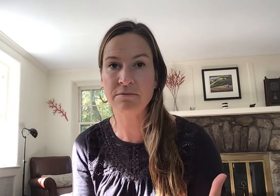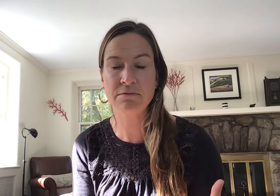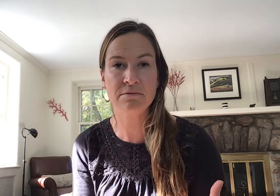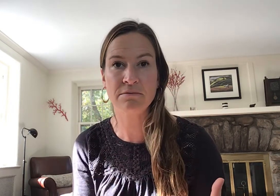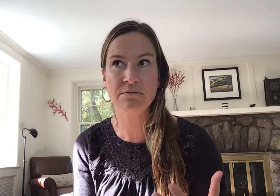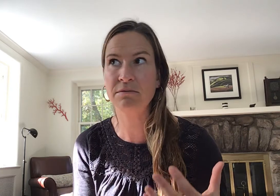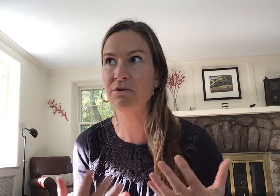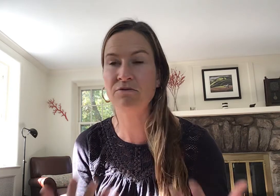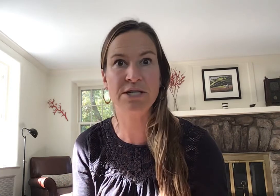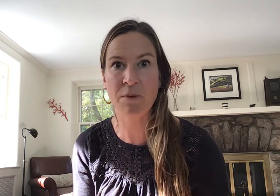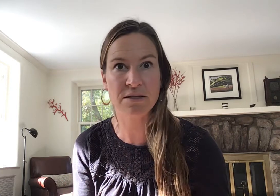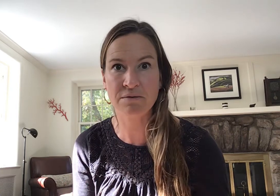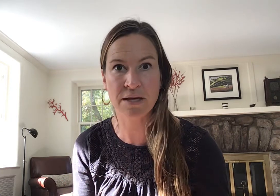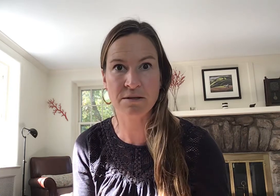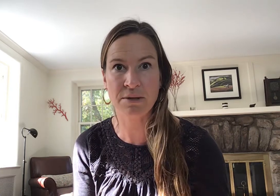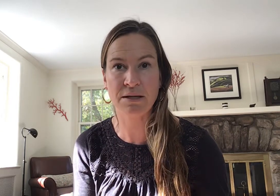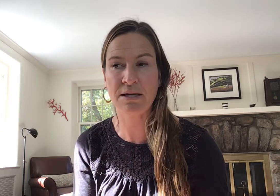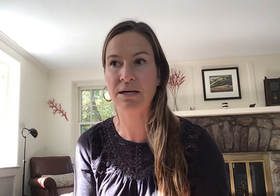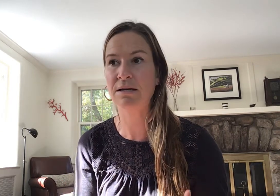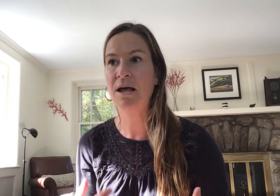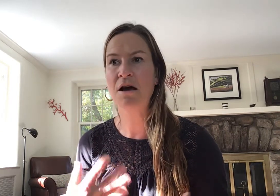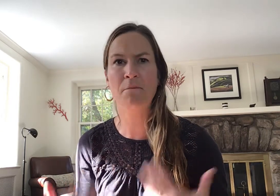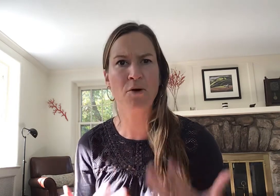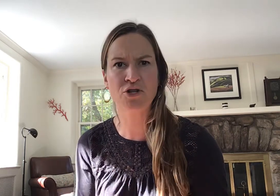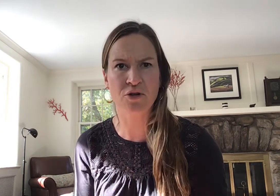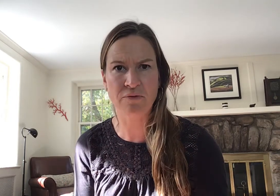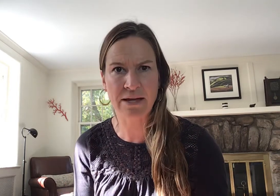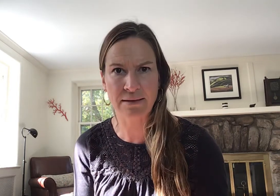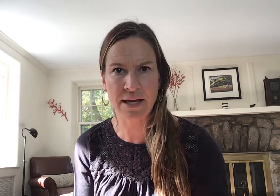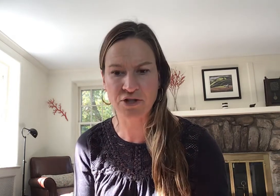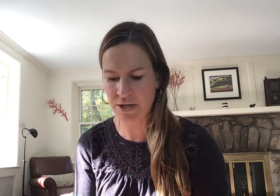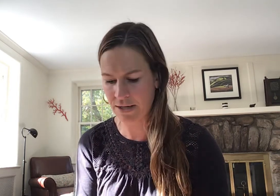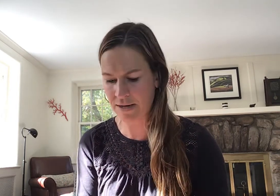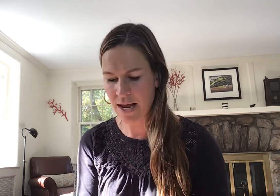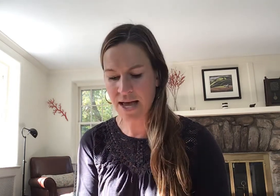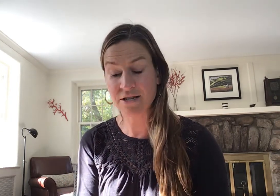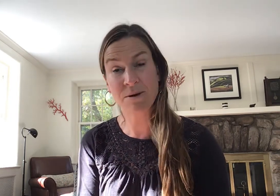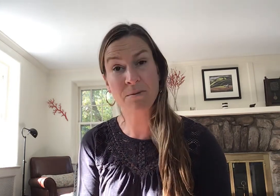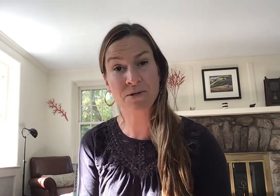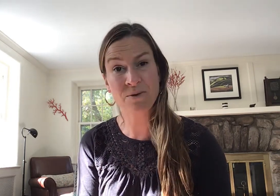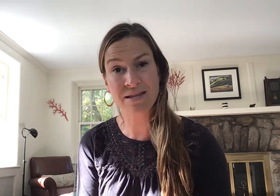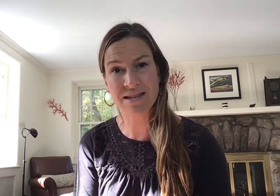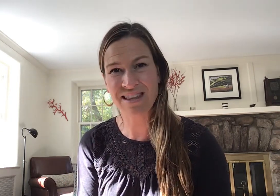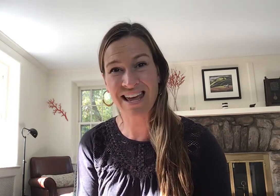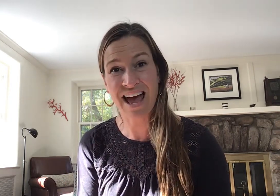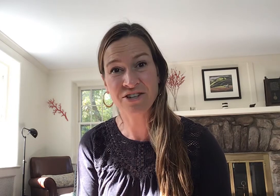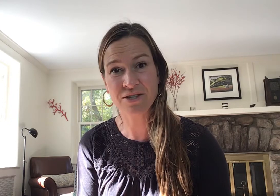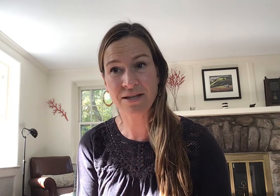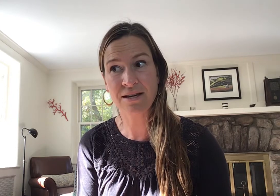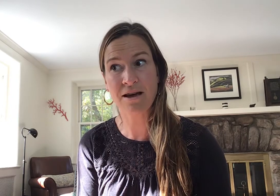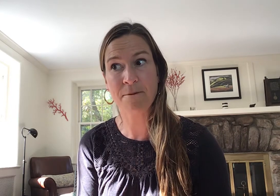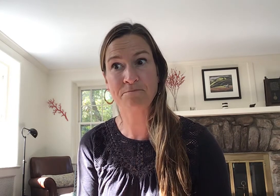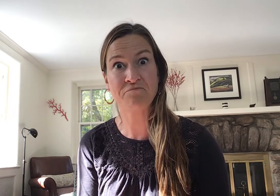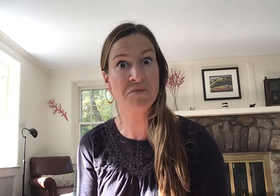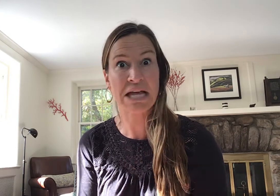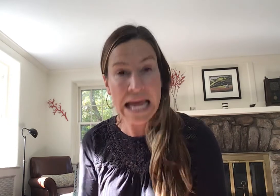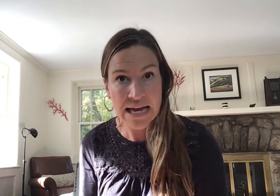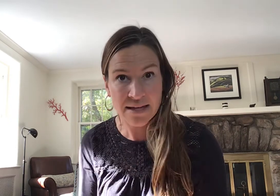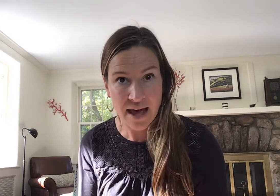response flexibility and emotional regulation and to be able to do this and they actually um they can't